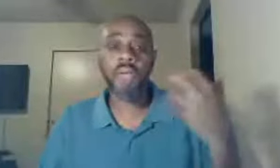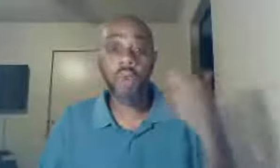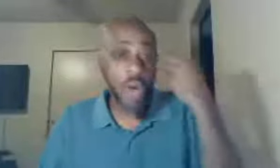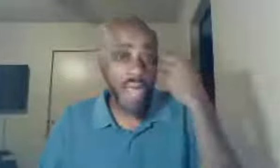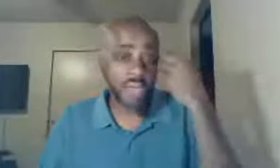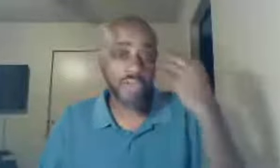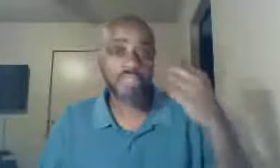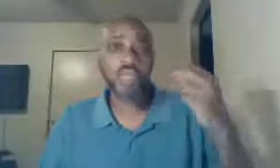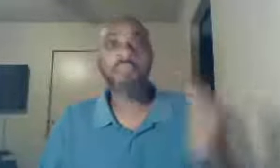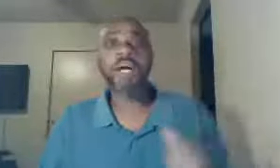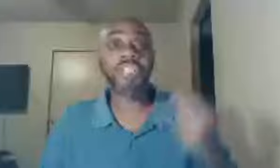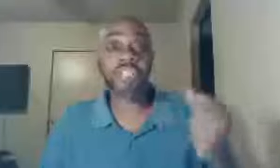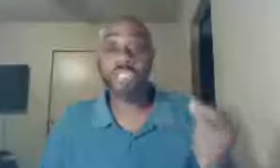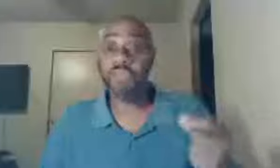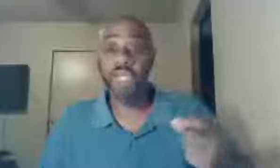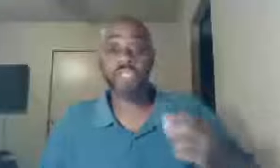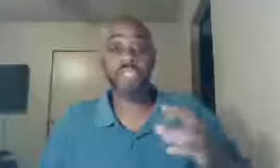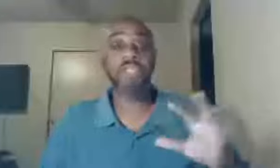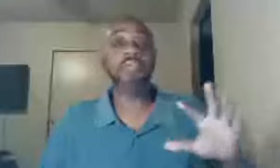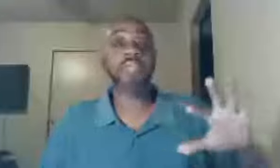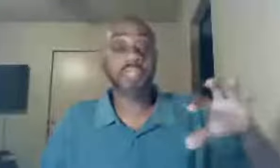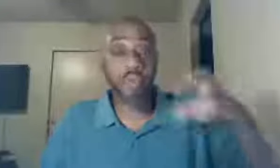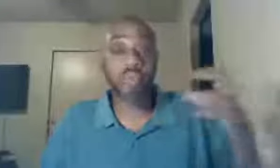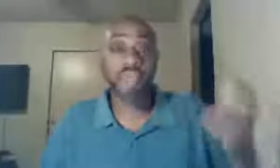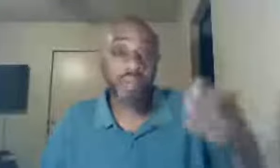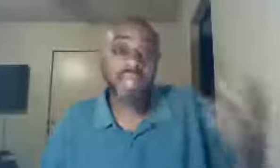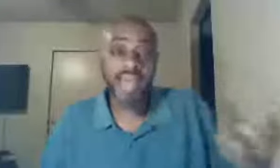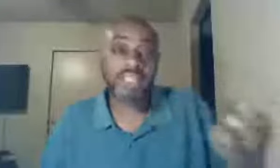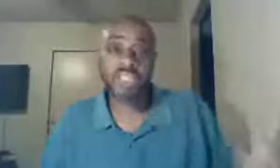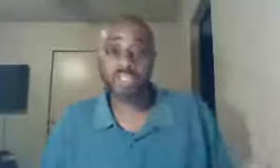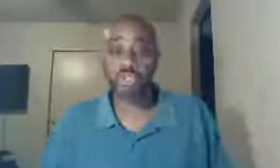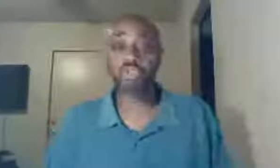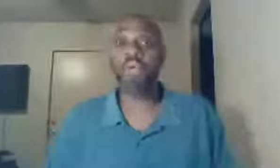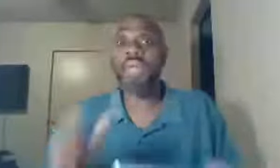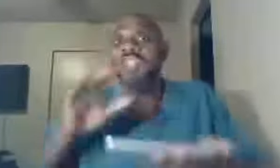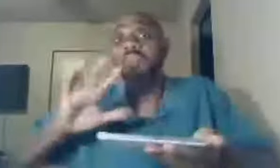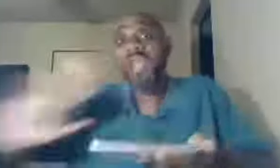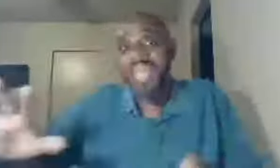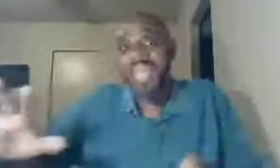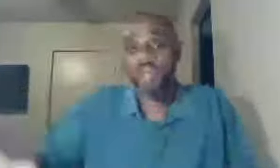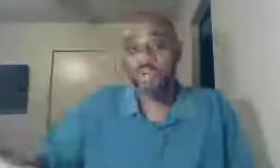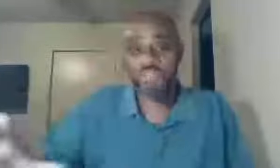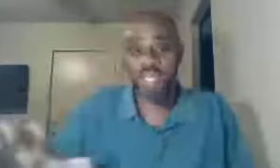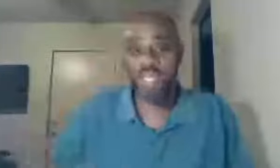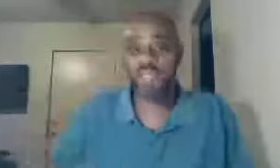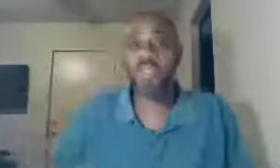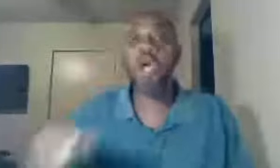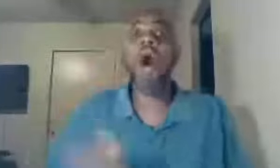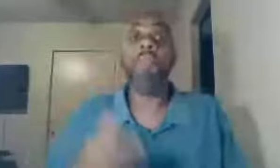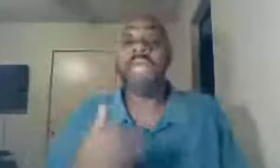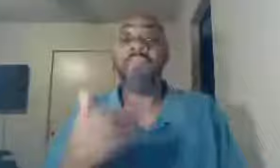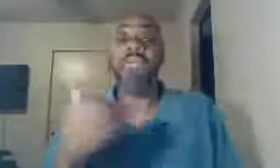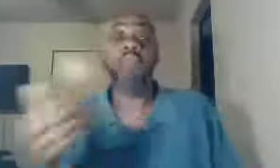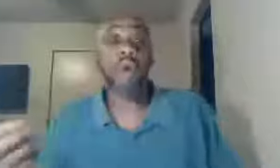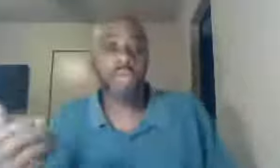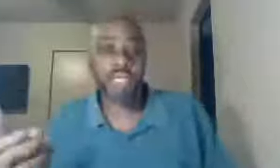requires, much consideration, the terminologies used, to explain those things, may be wordy,